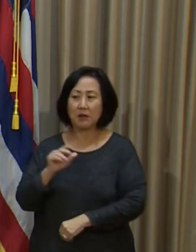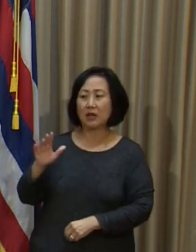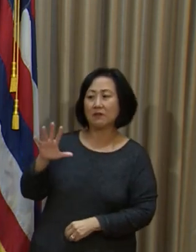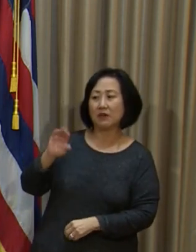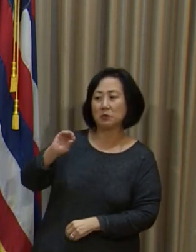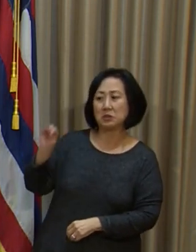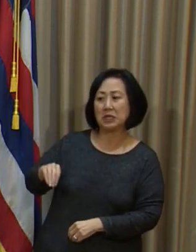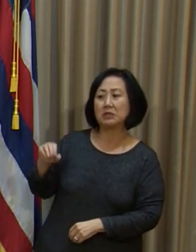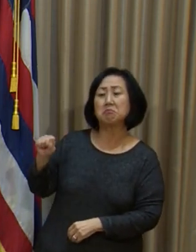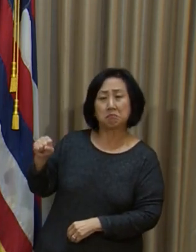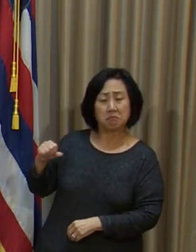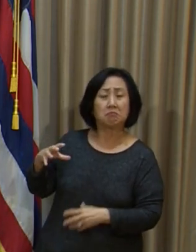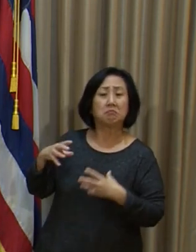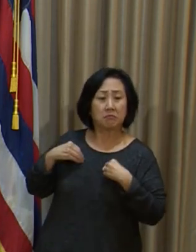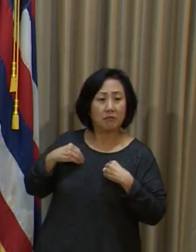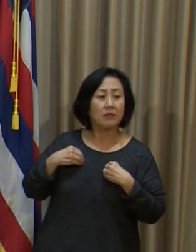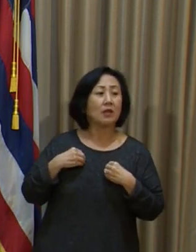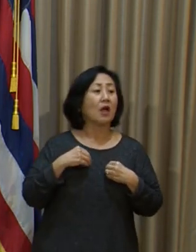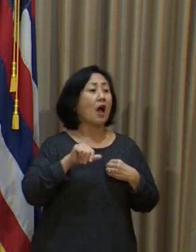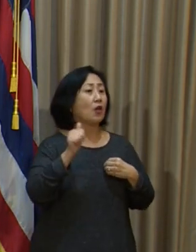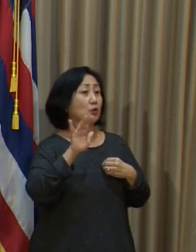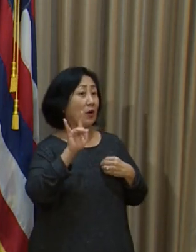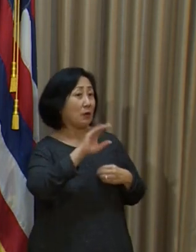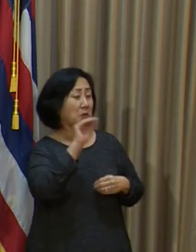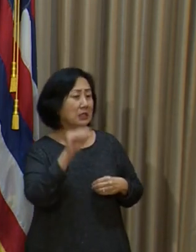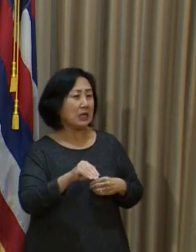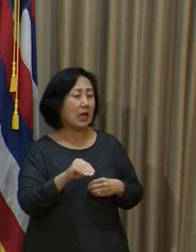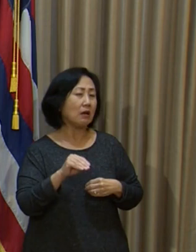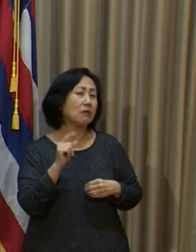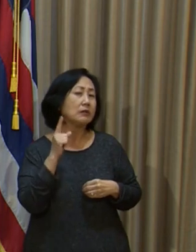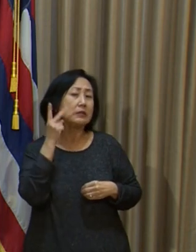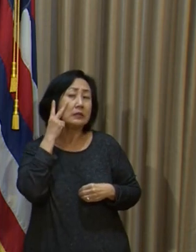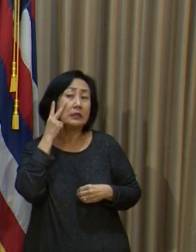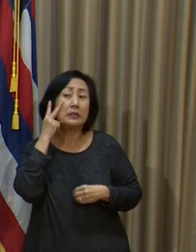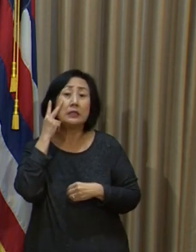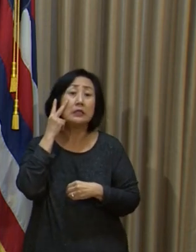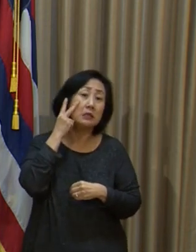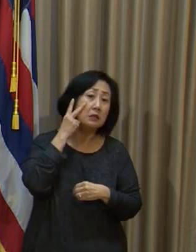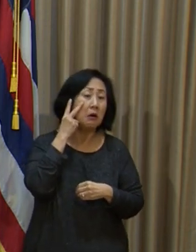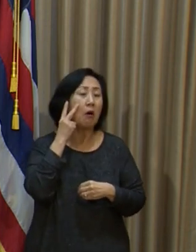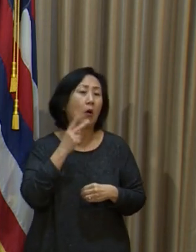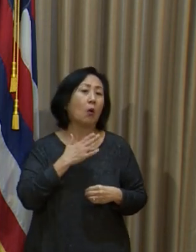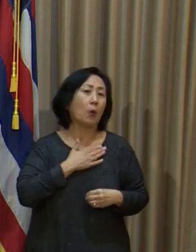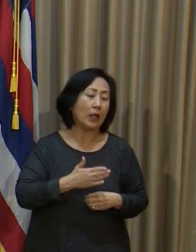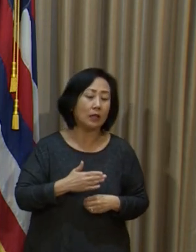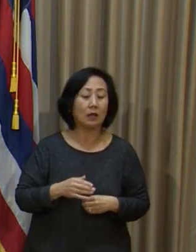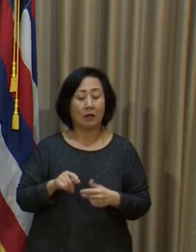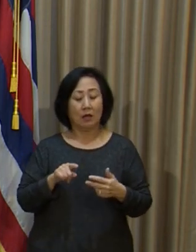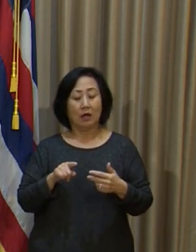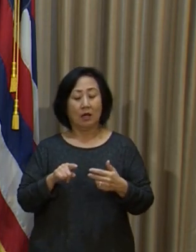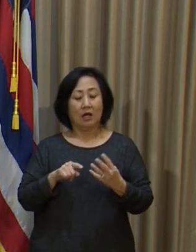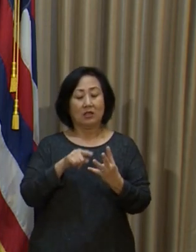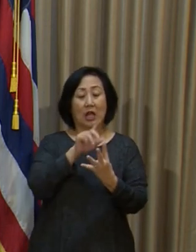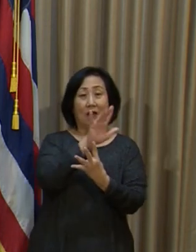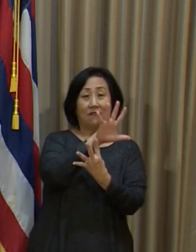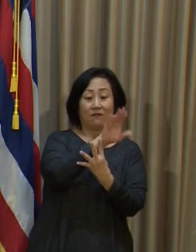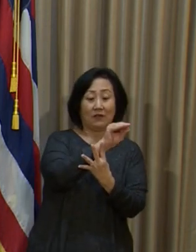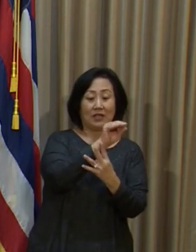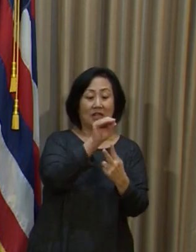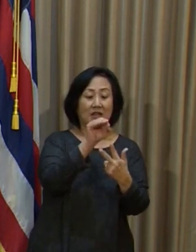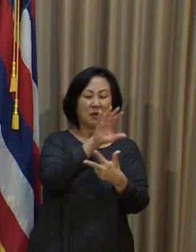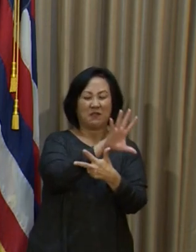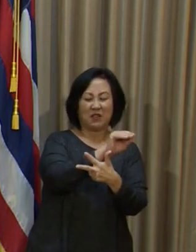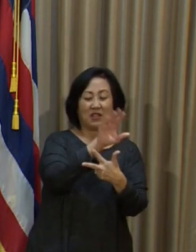probably when we go through the coconut wireless and we hear about the vaccine, if it's safe, it's been very safe. And then another quarter of our population,